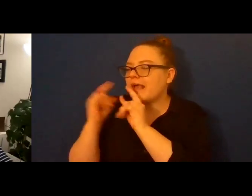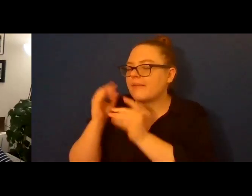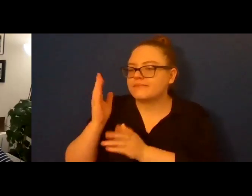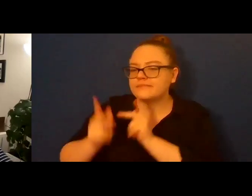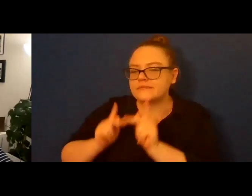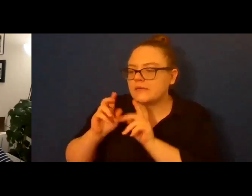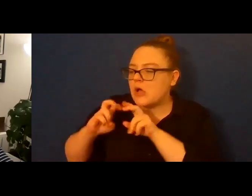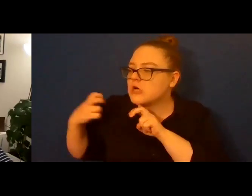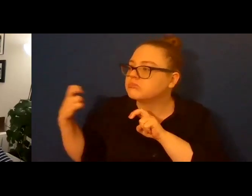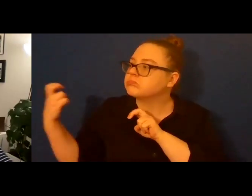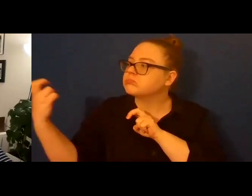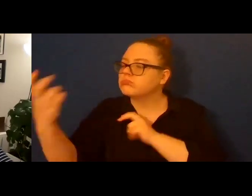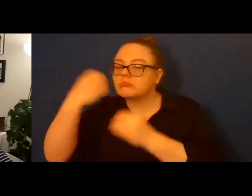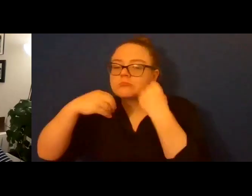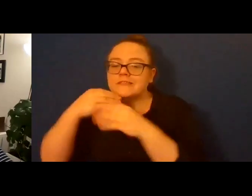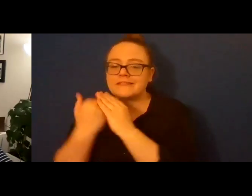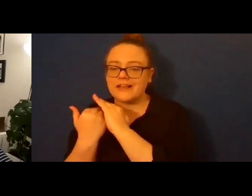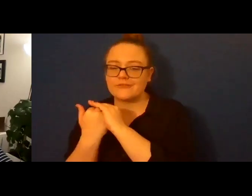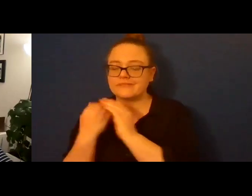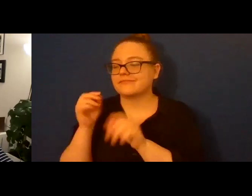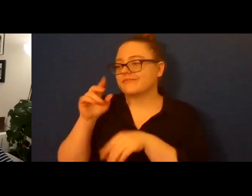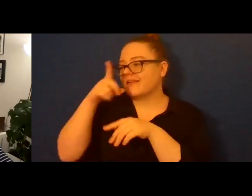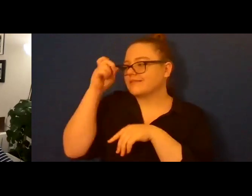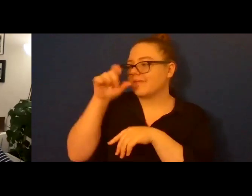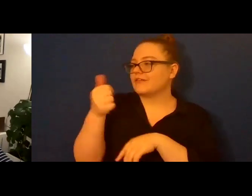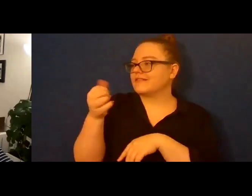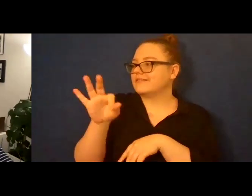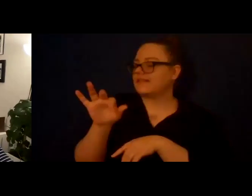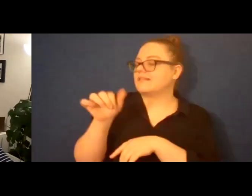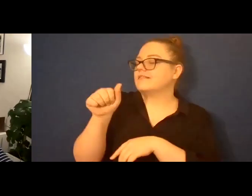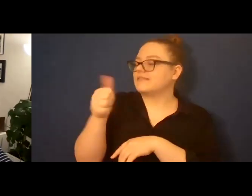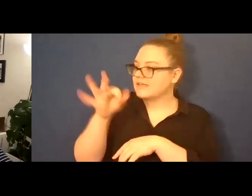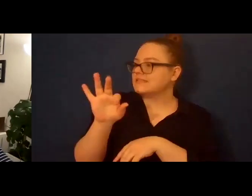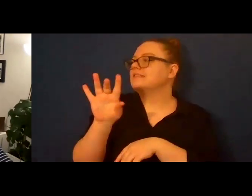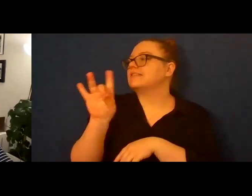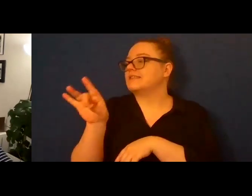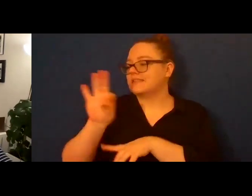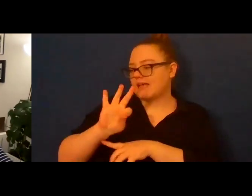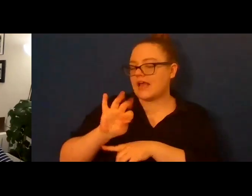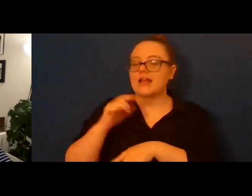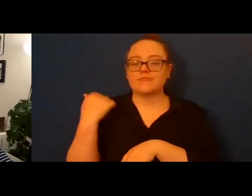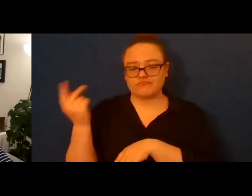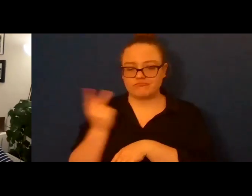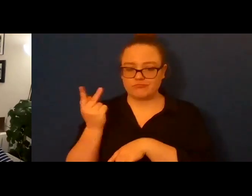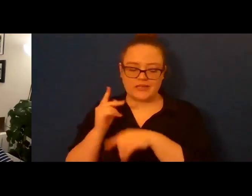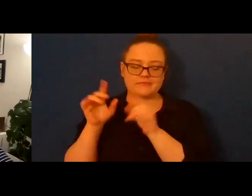It was the summer of 1989 and our parents had enrolled us in afternoon swim camp at the public pond. I had just won the afternoon's timed